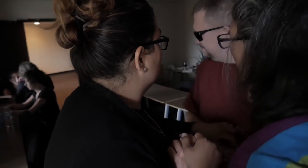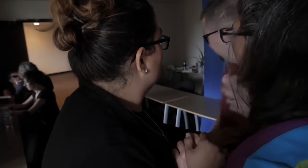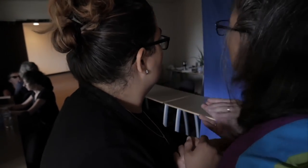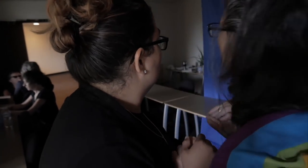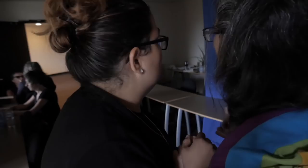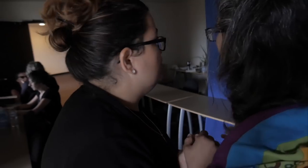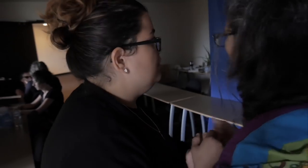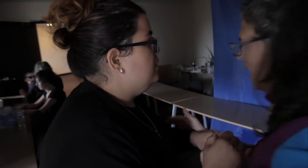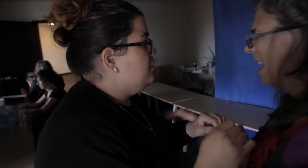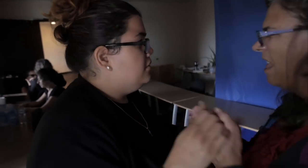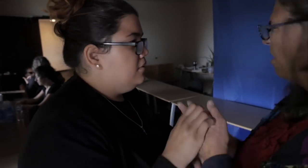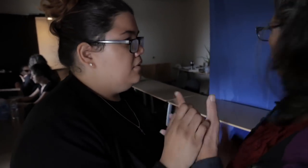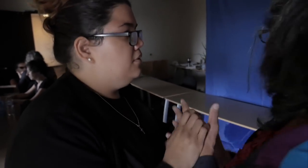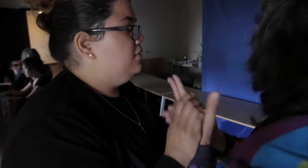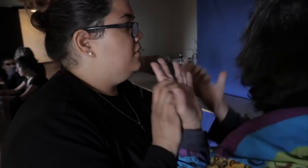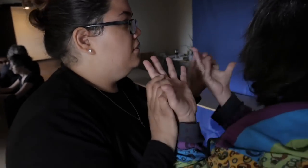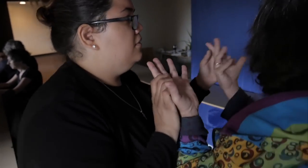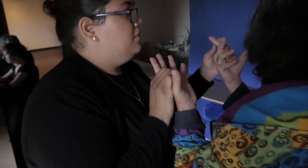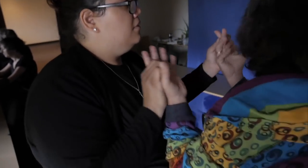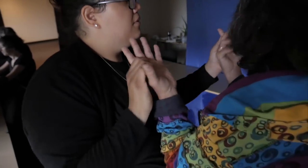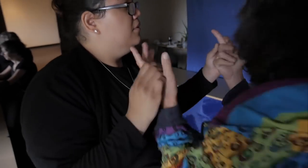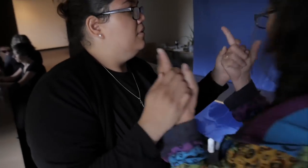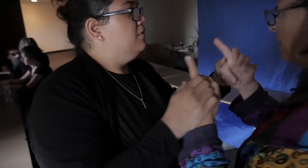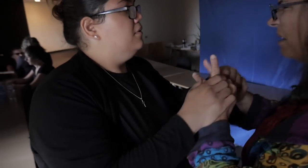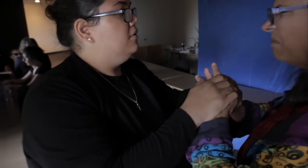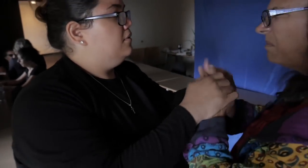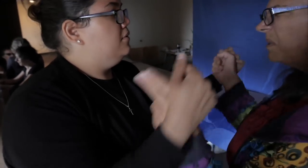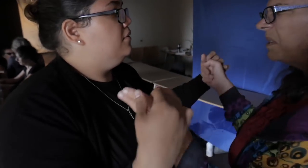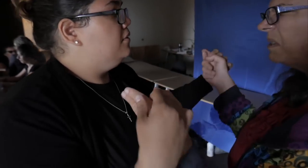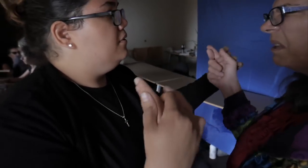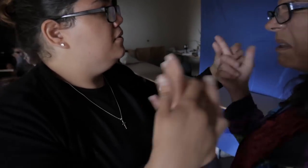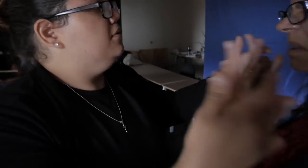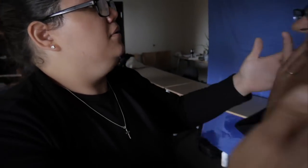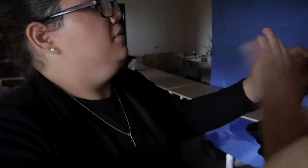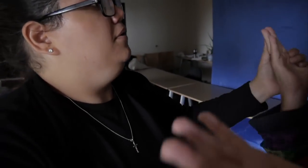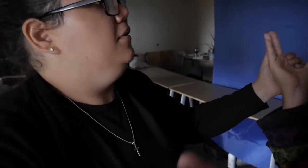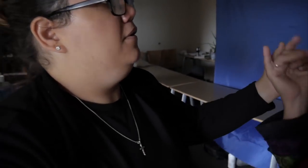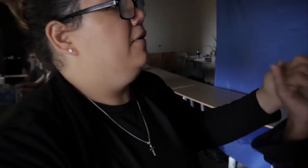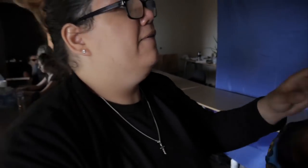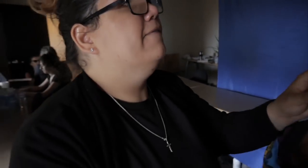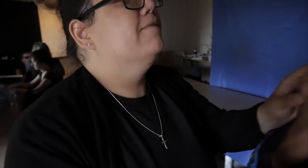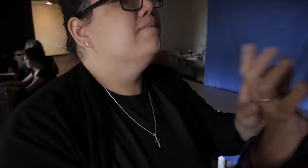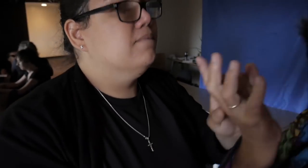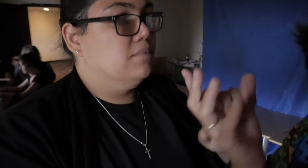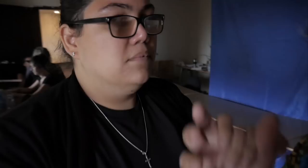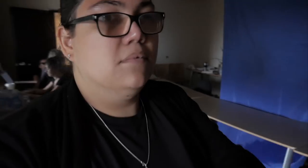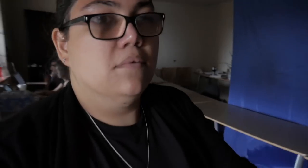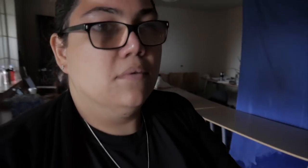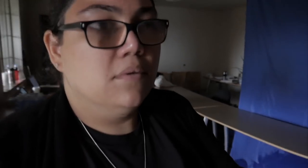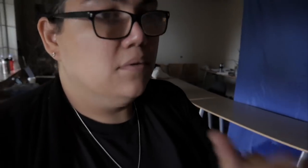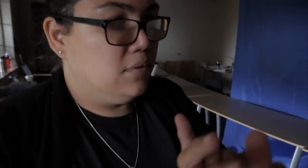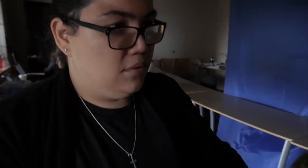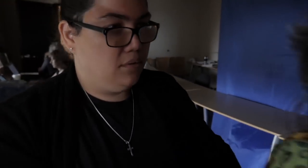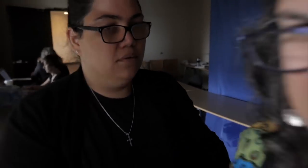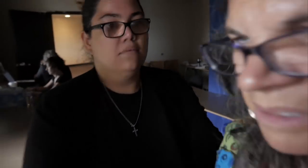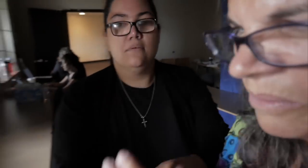nurse allowed the actors to move around in the set, while ensuring patrons maintained contact with an actor at all times.